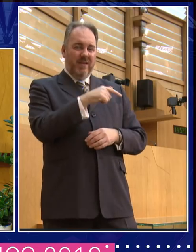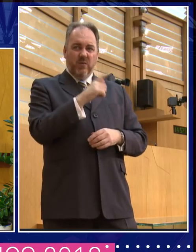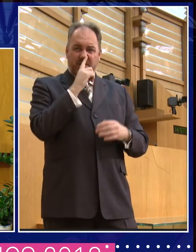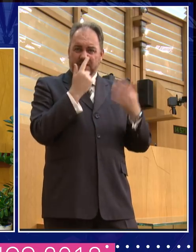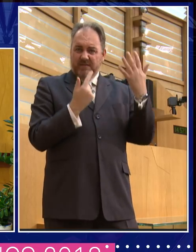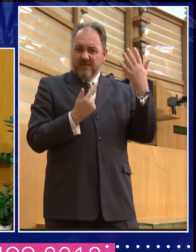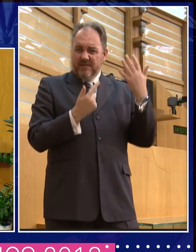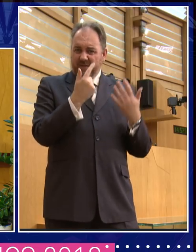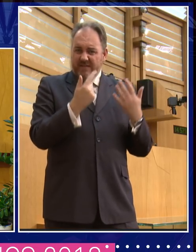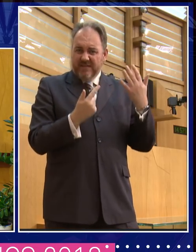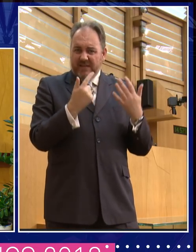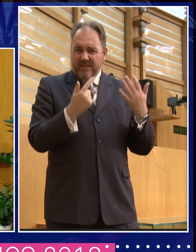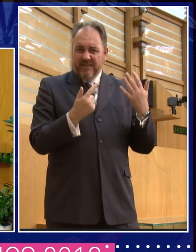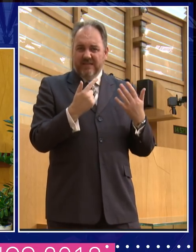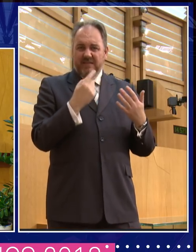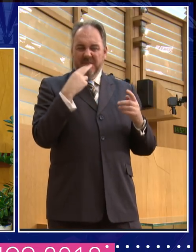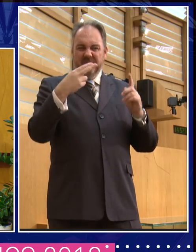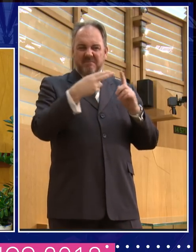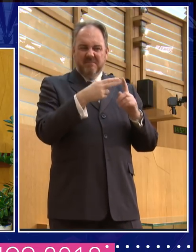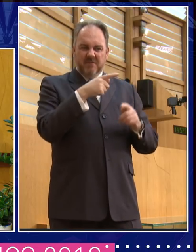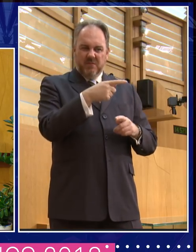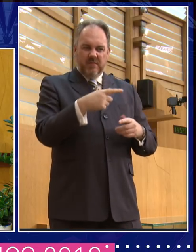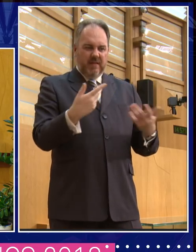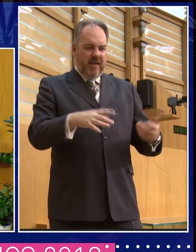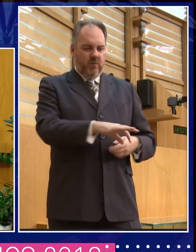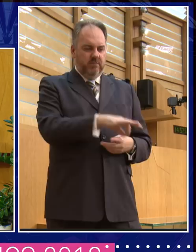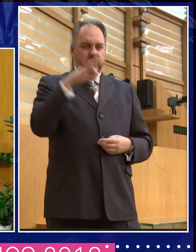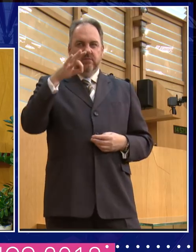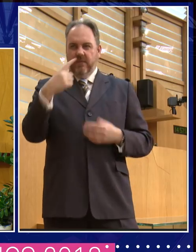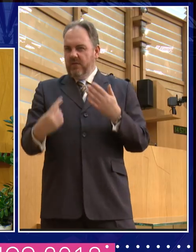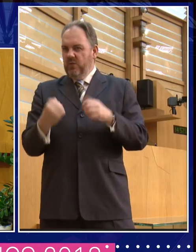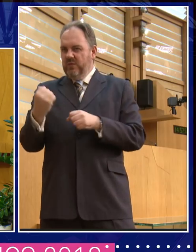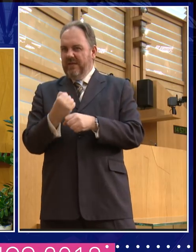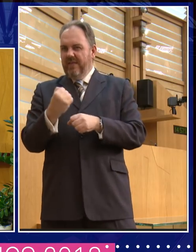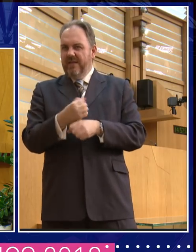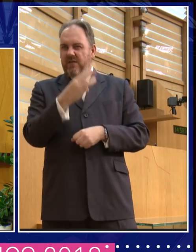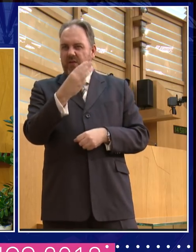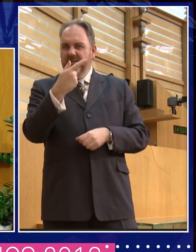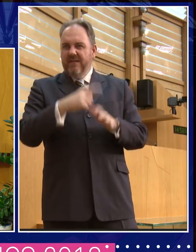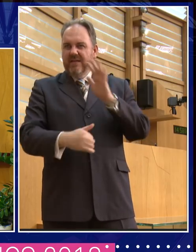somehow being now seen as, uh, as the breaking point here.